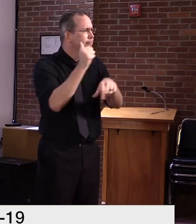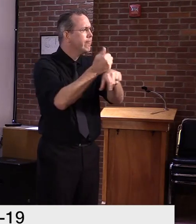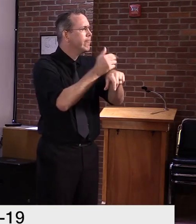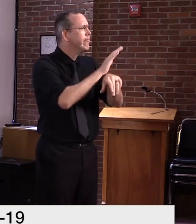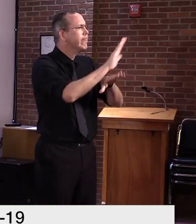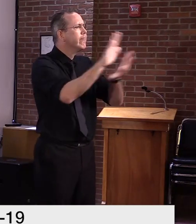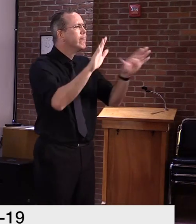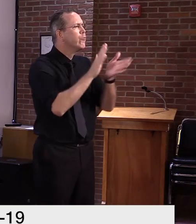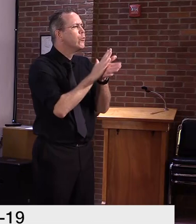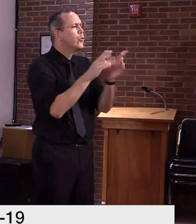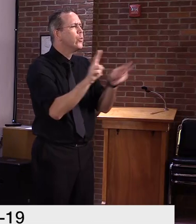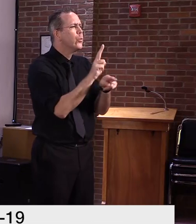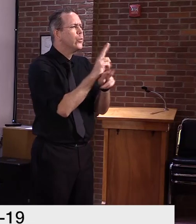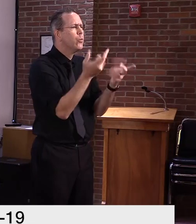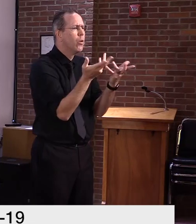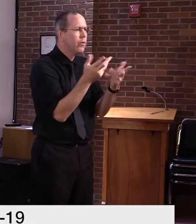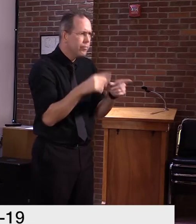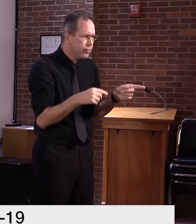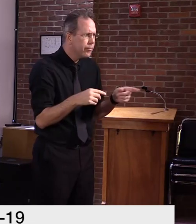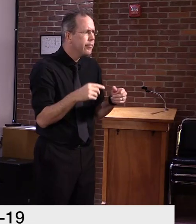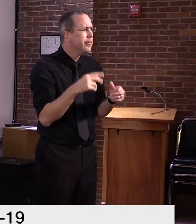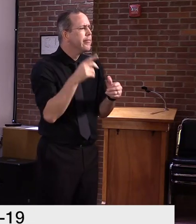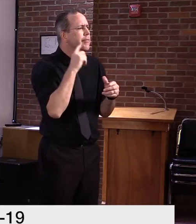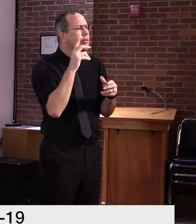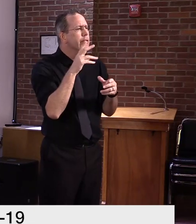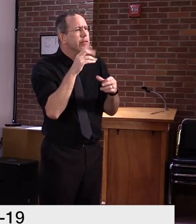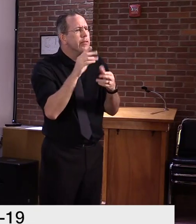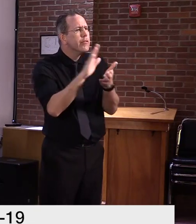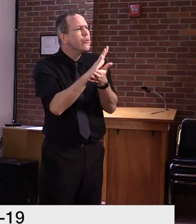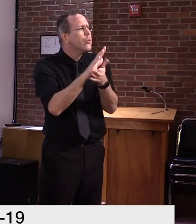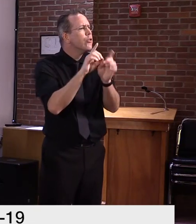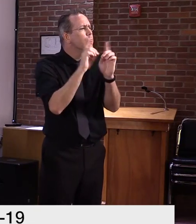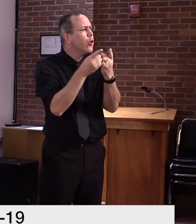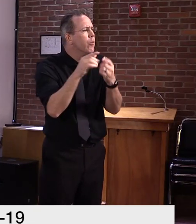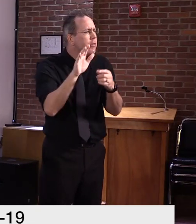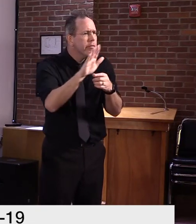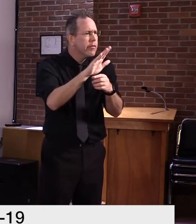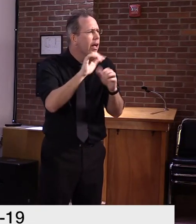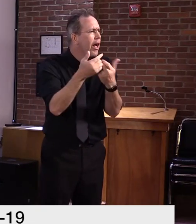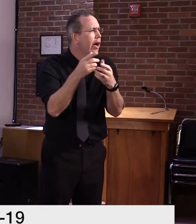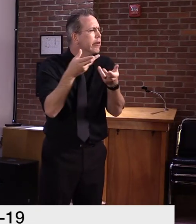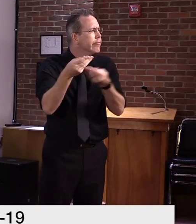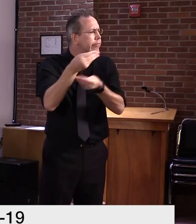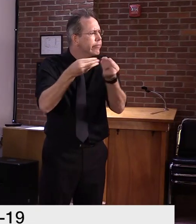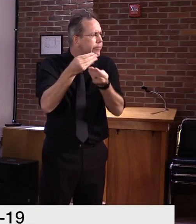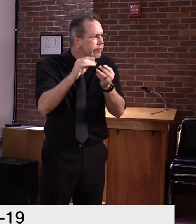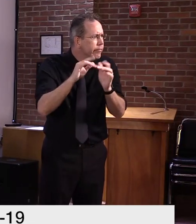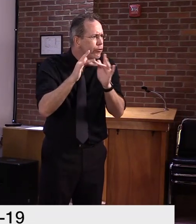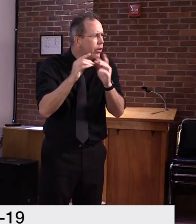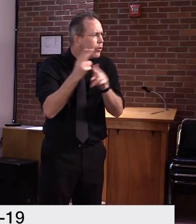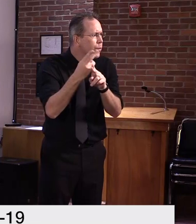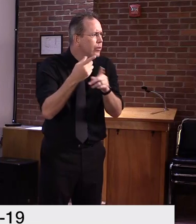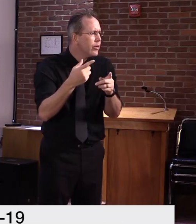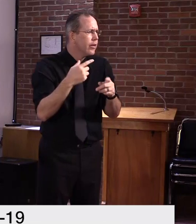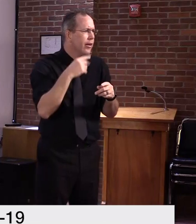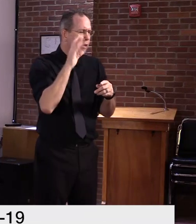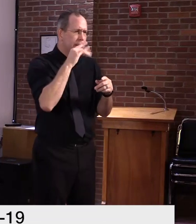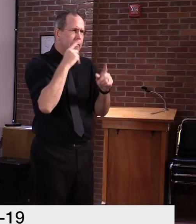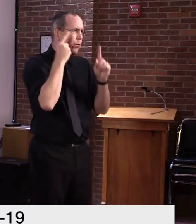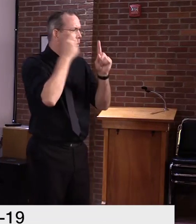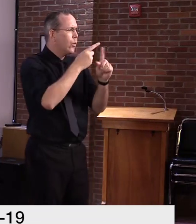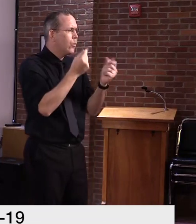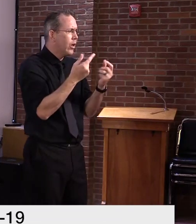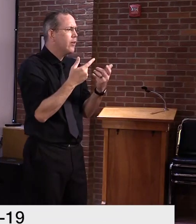now. Um, but as we've mentioned previously today, I think the focus clearly needs to be on in-person learning, because that's what's best for kids in a lot of ways.